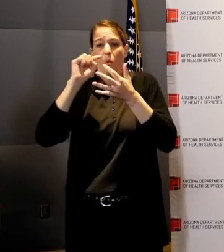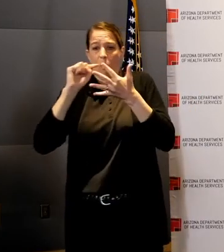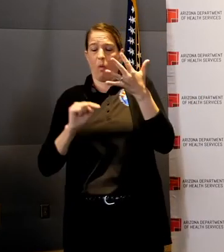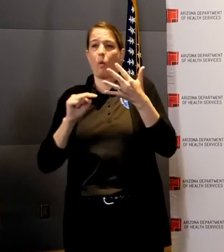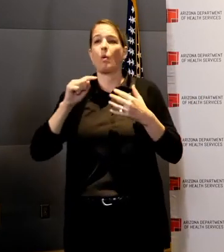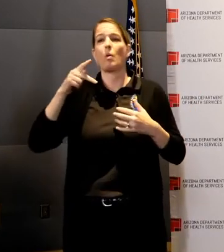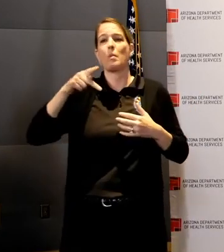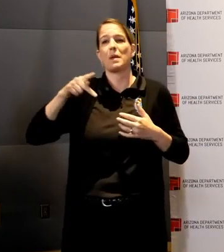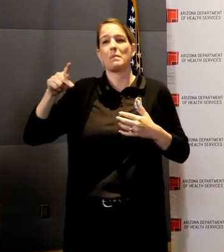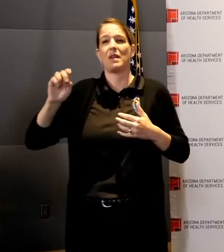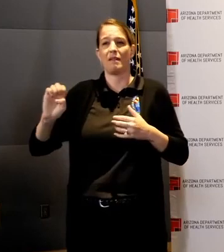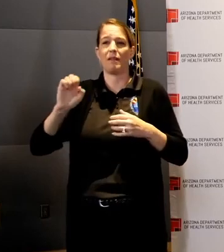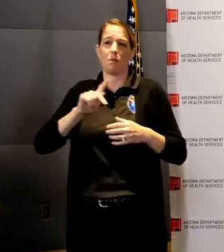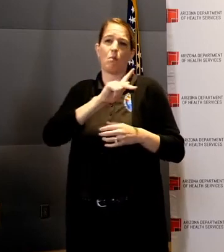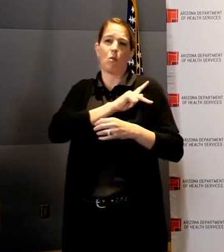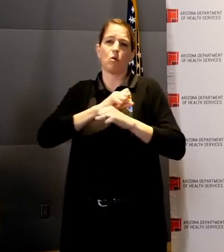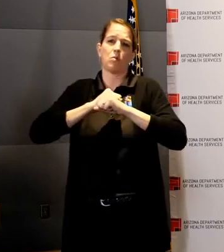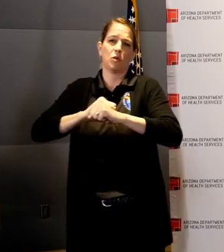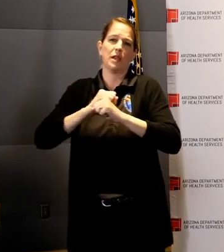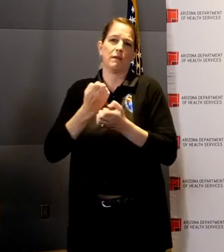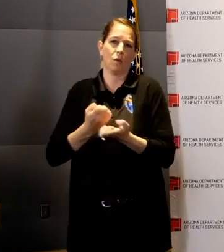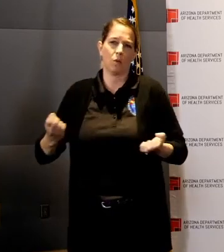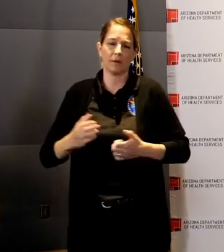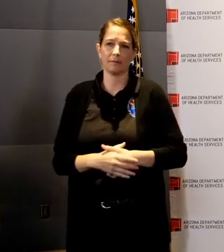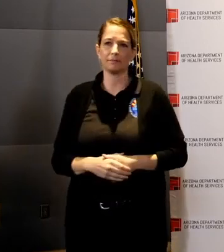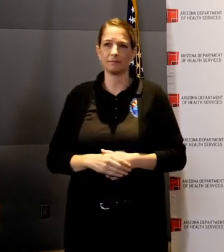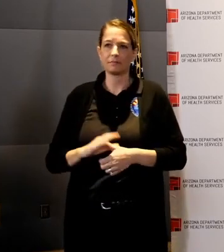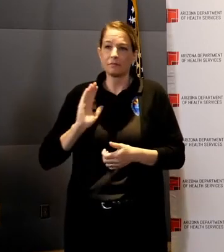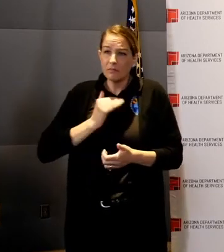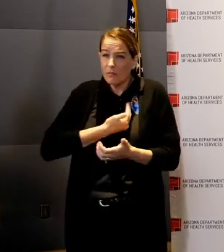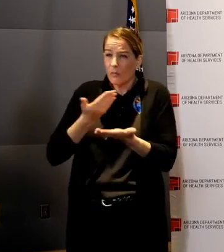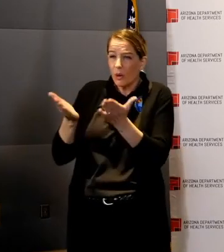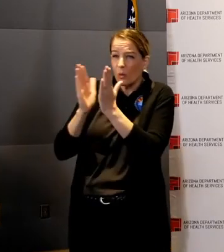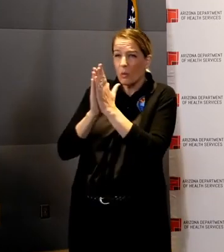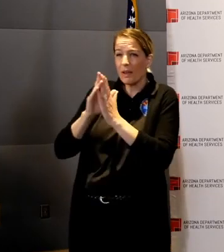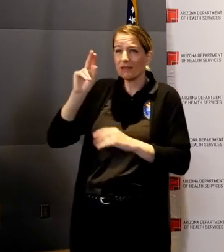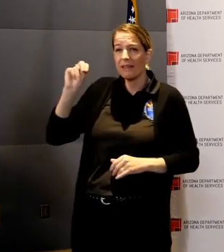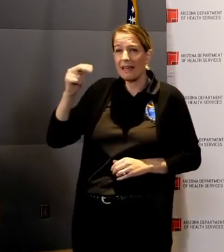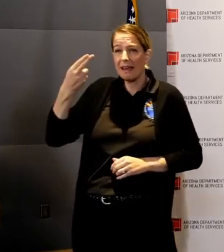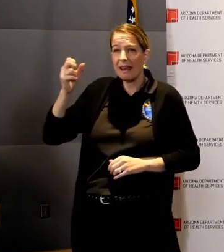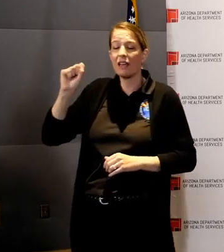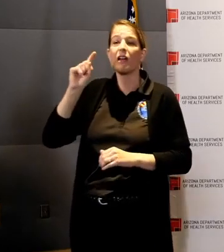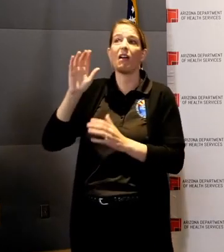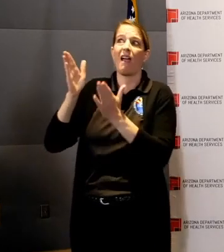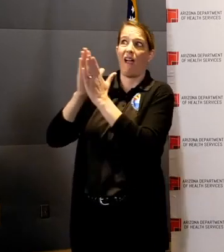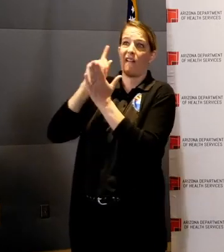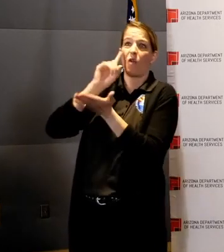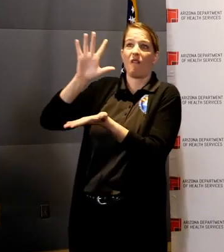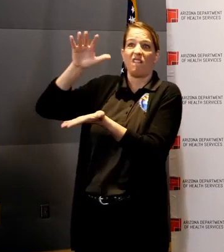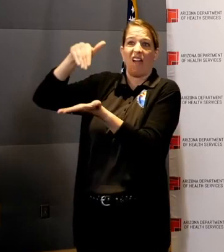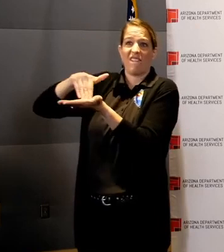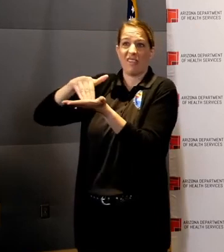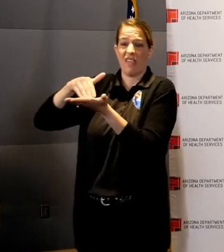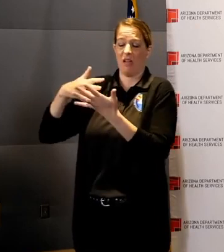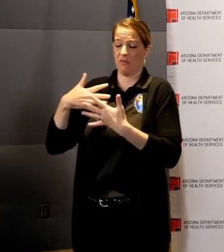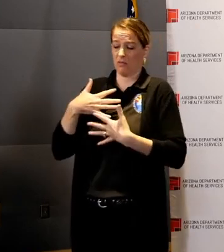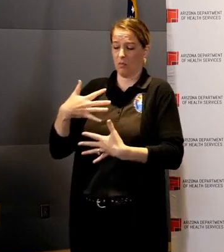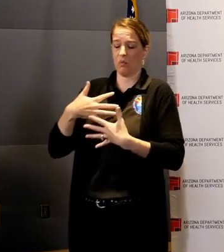On Saturday, our request to HHS for 5,000 ventilators moved towards the next step of approval.